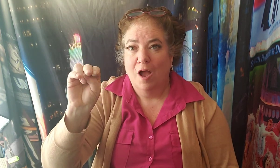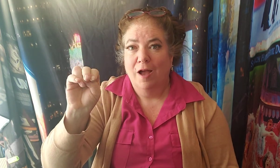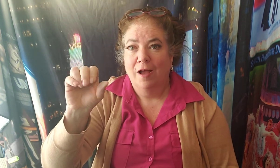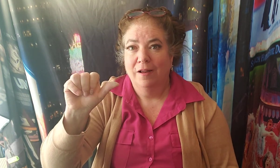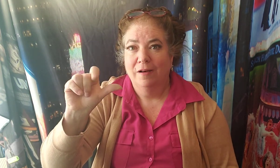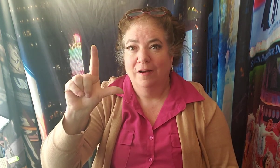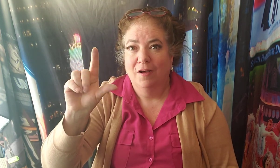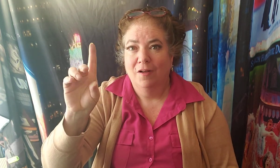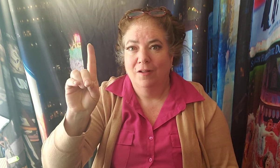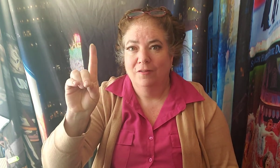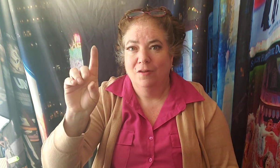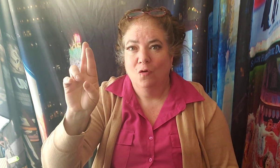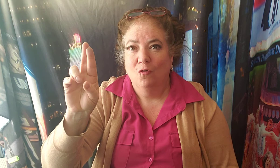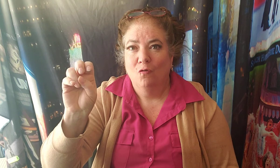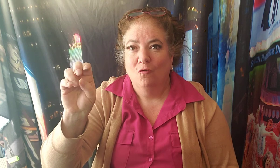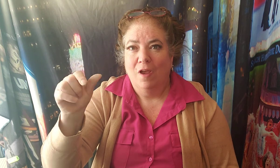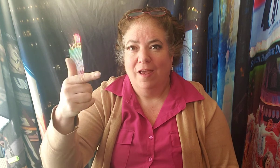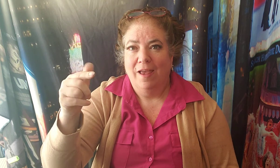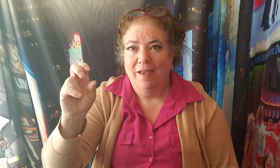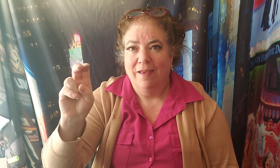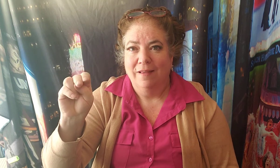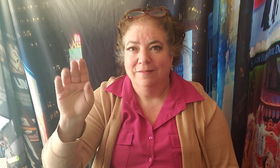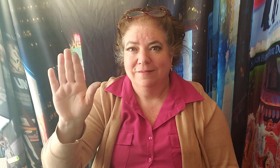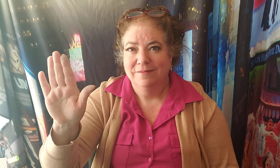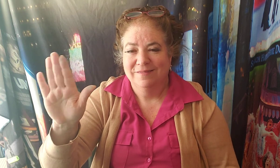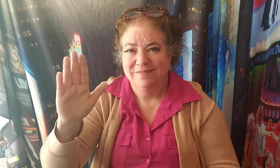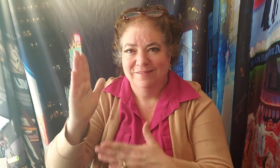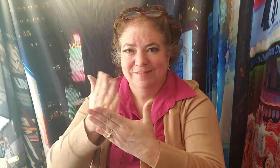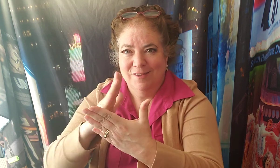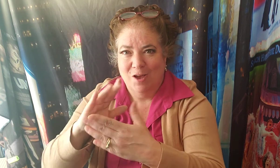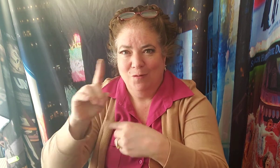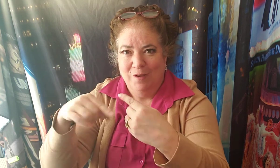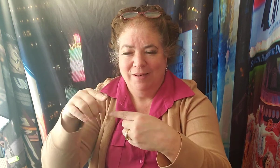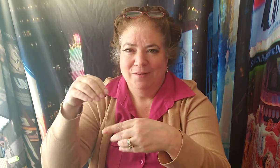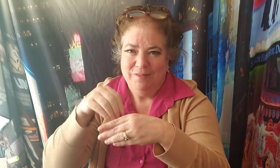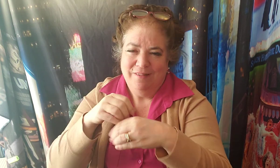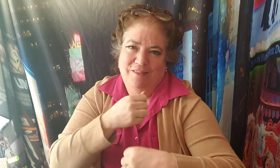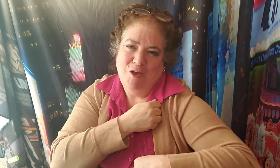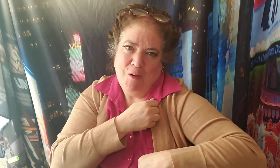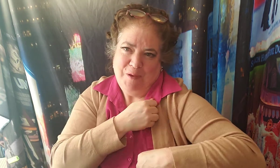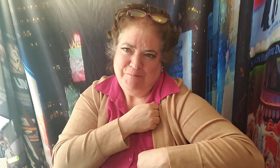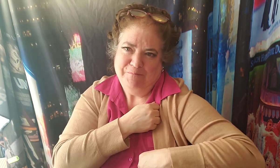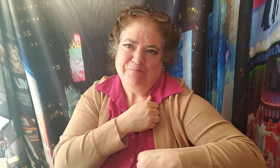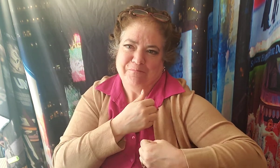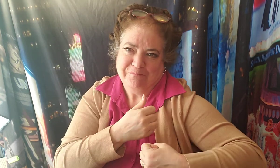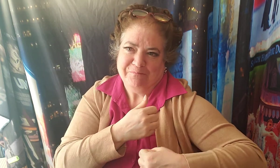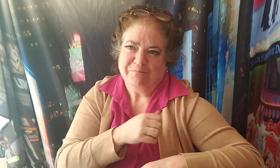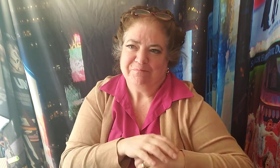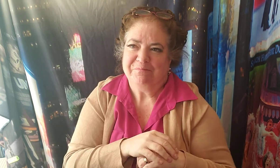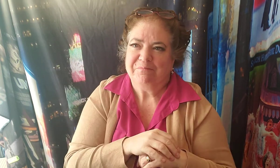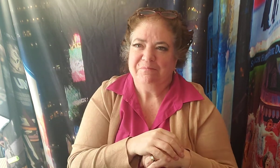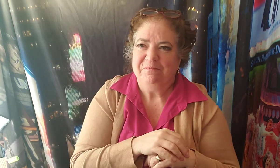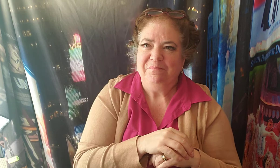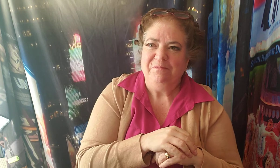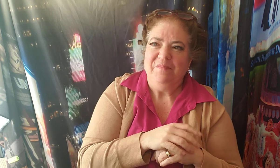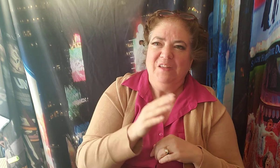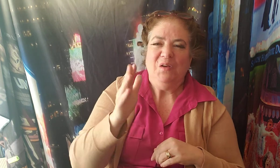is the Army When the show toured overseas Irving Berlin Served as America's troubadour Performing in